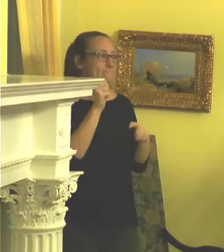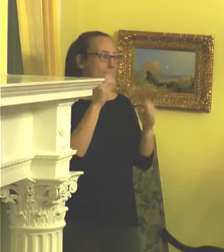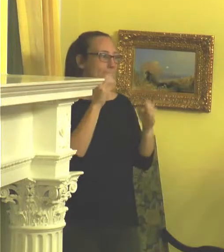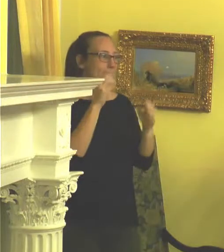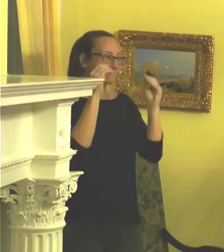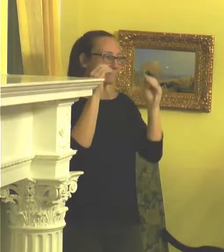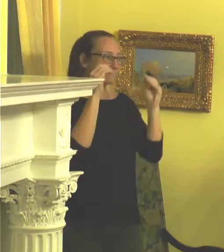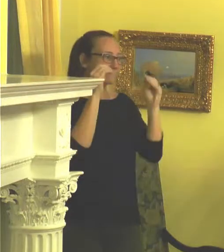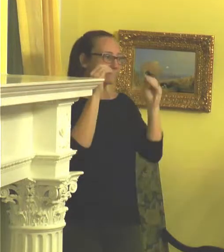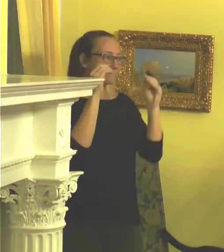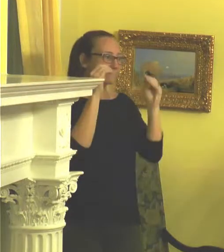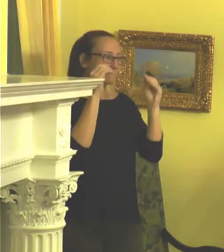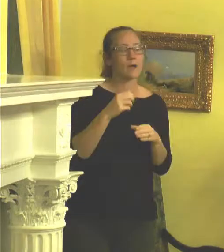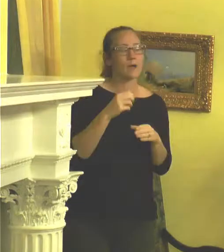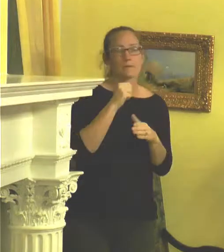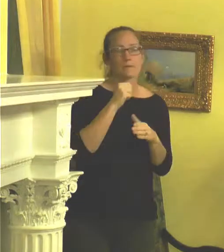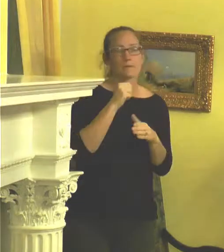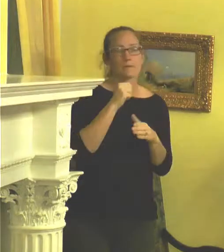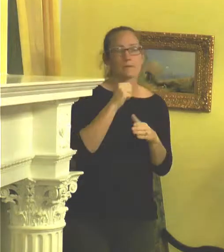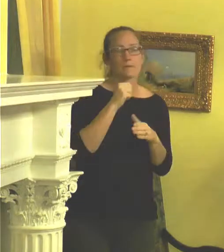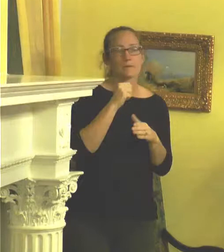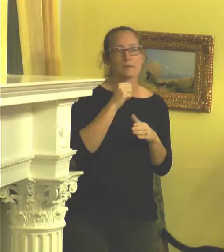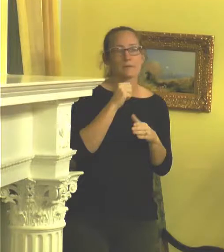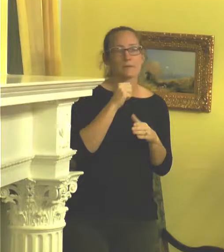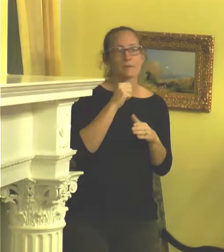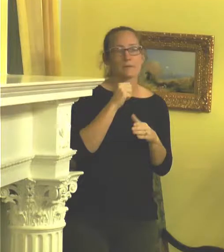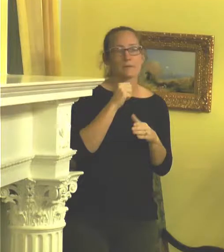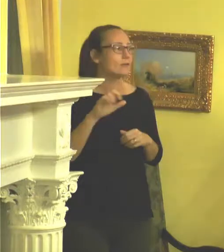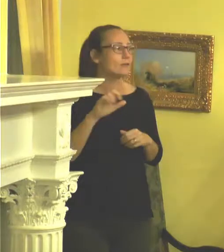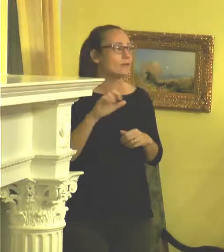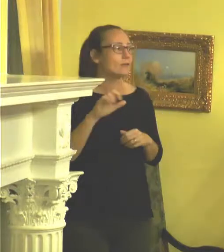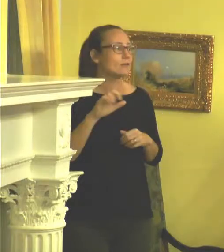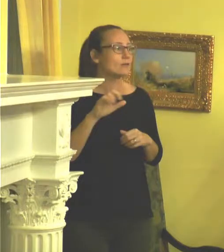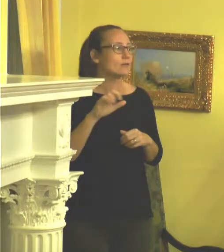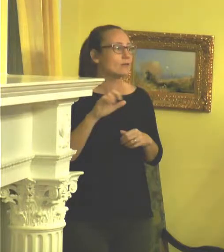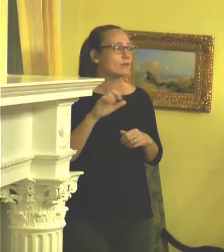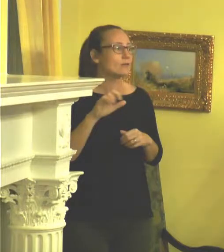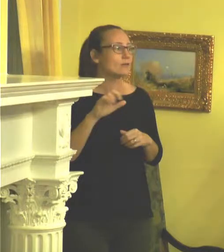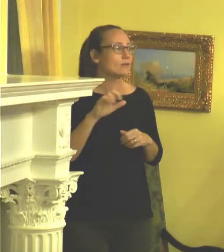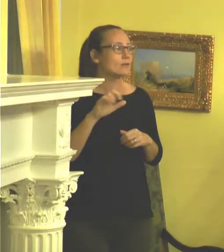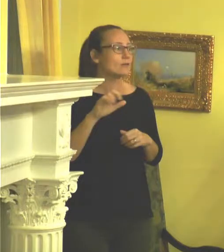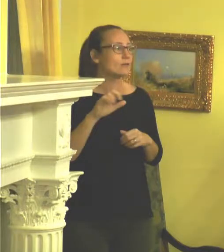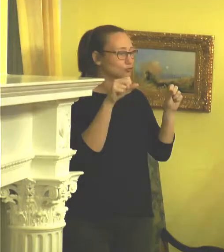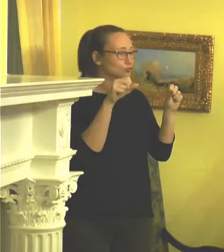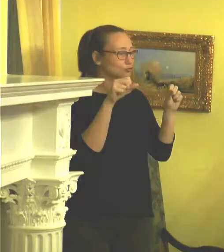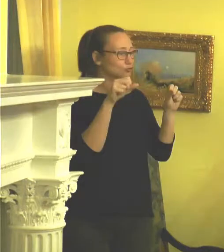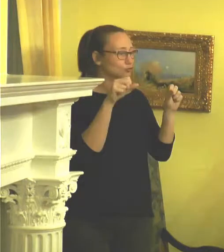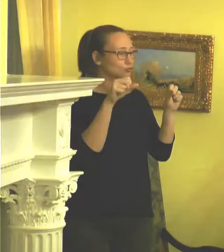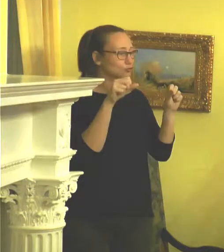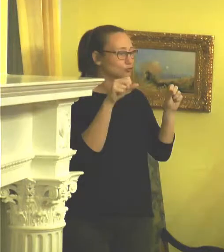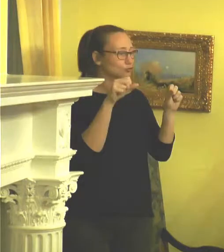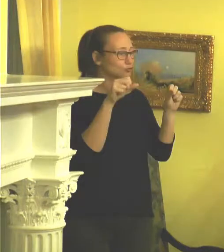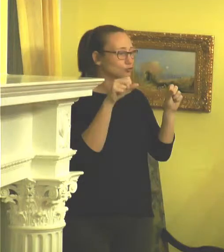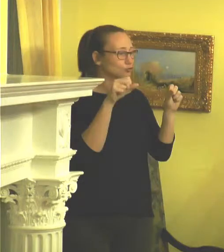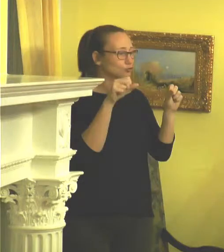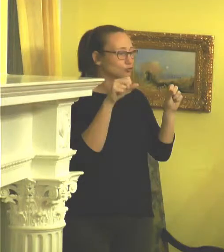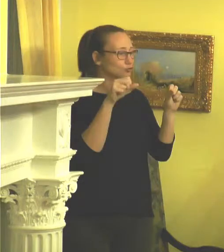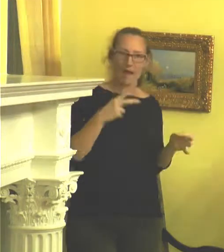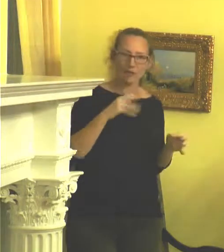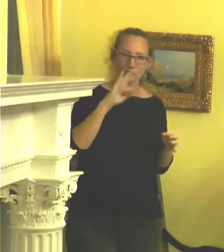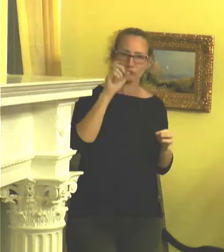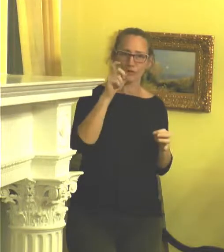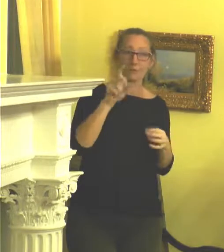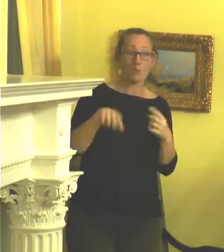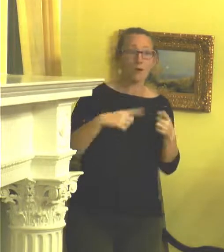And I just kind of walked away at that point. I decided to come back to Jacksonville. And when I came back to